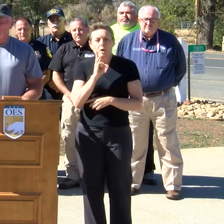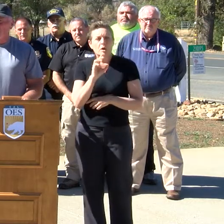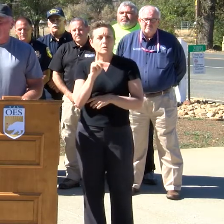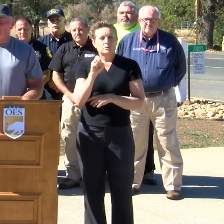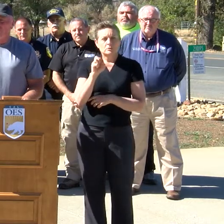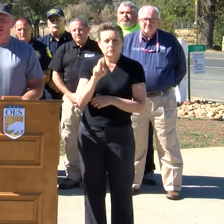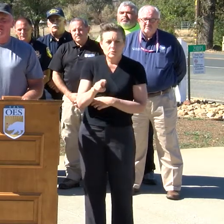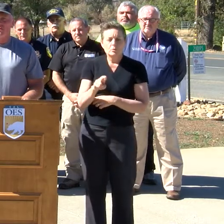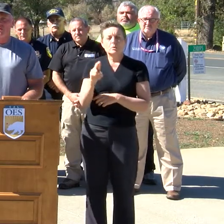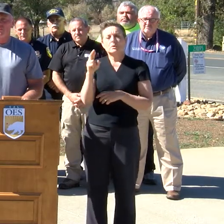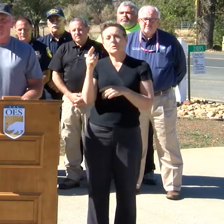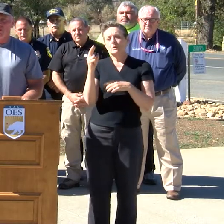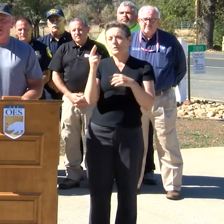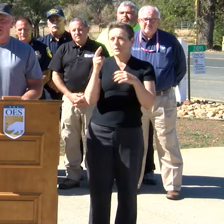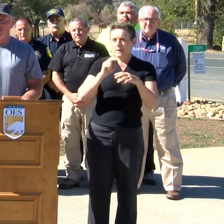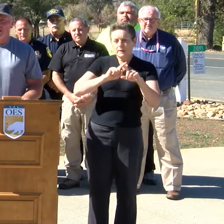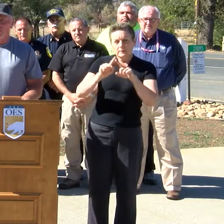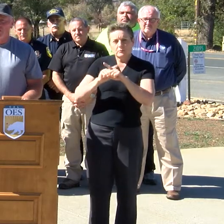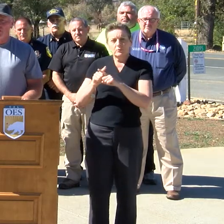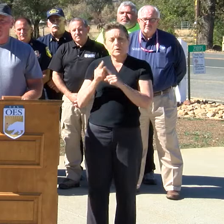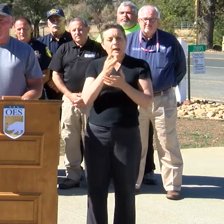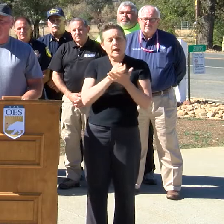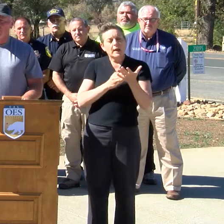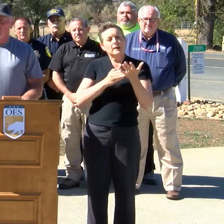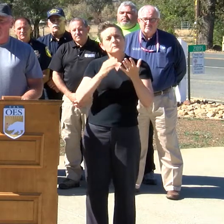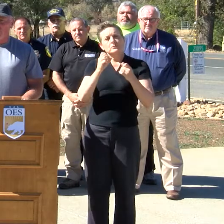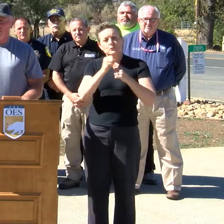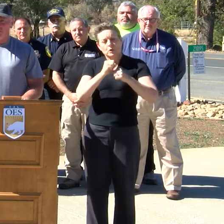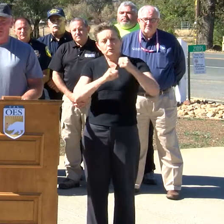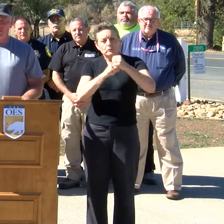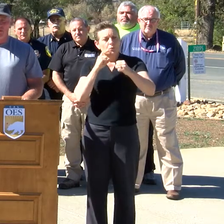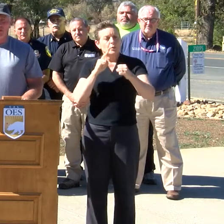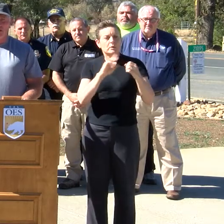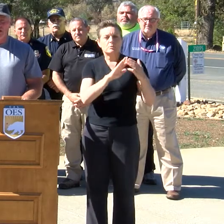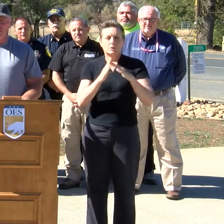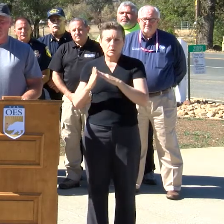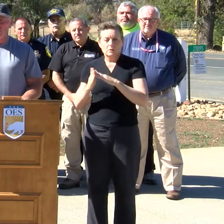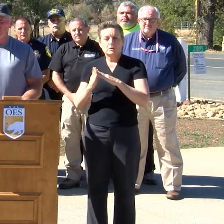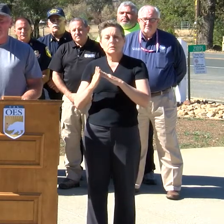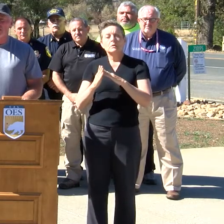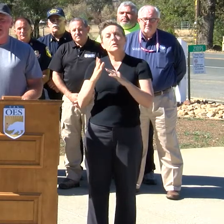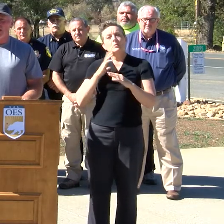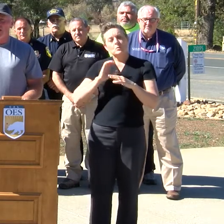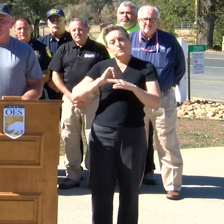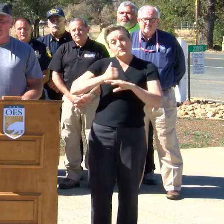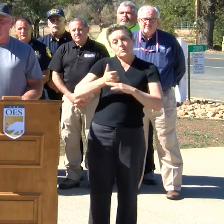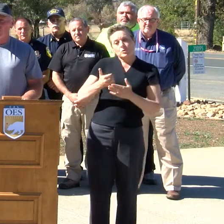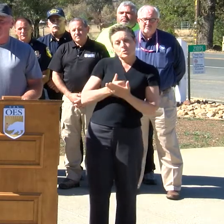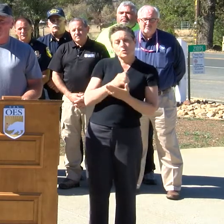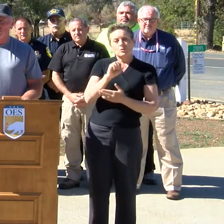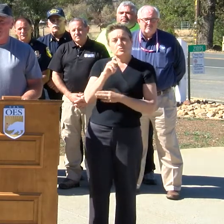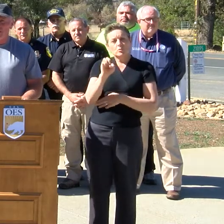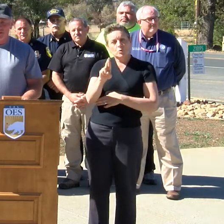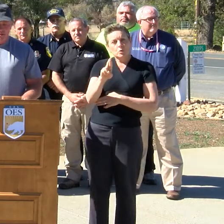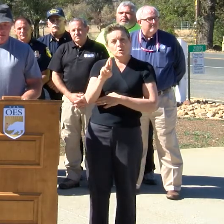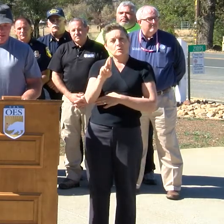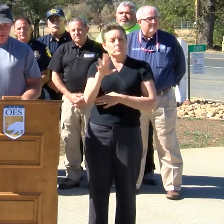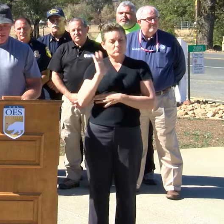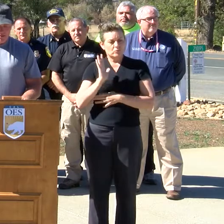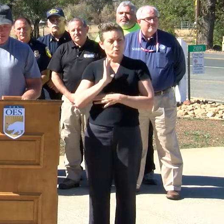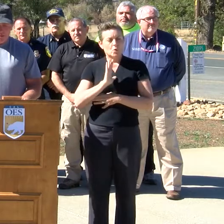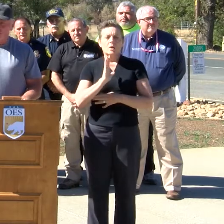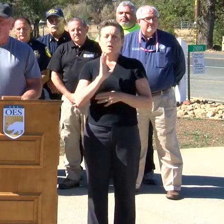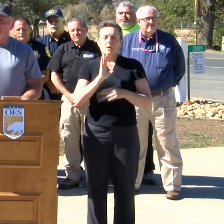before the fire. We're looking at the possibility of implementing sewer systems in areas where it was once septic,